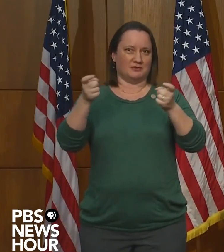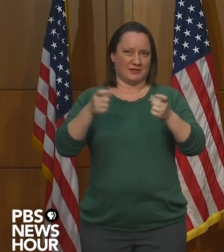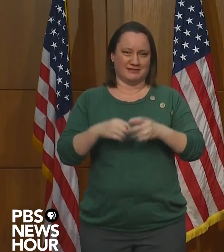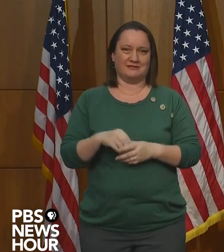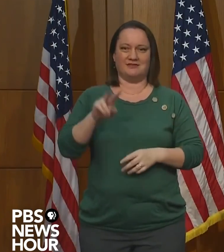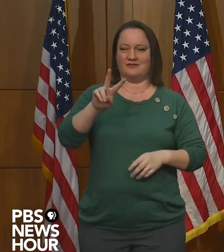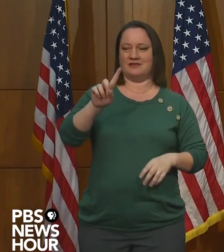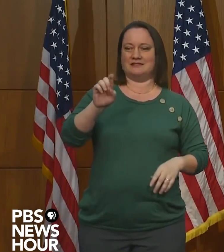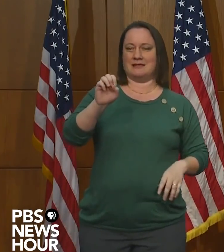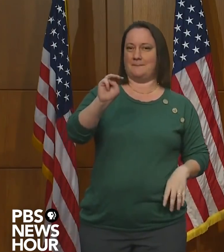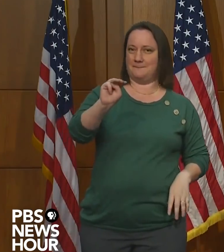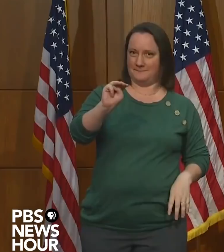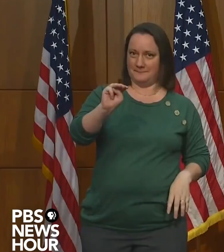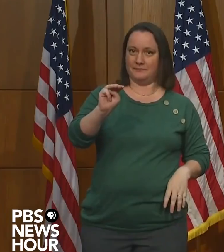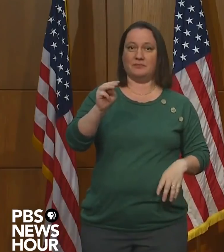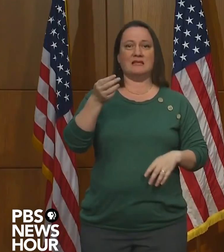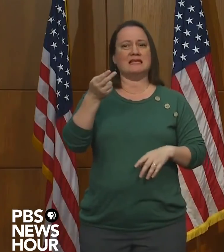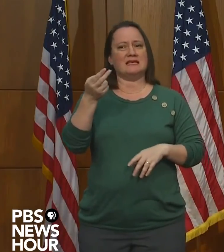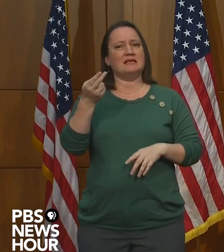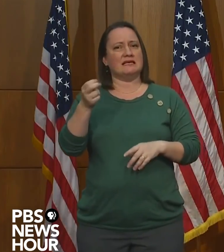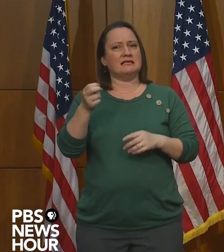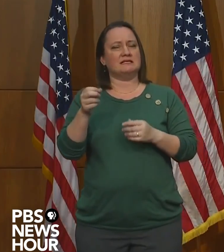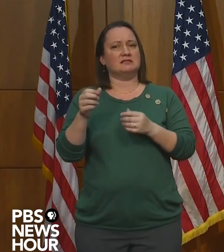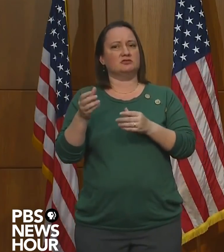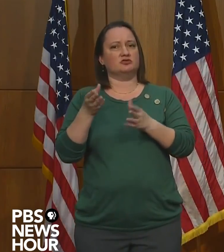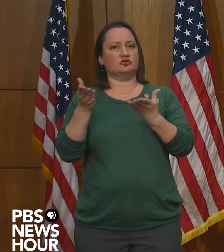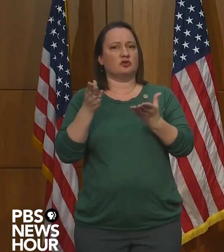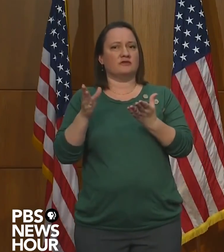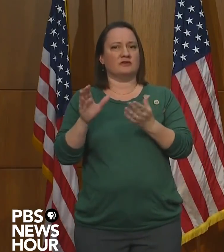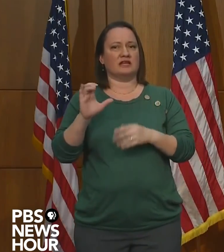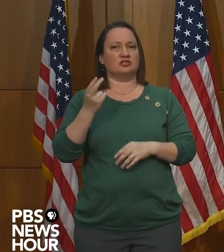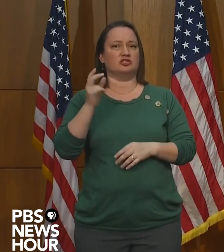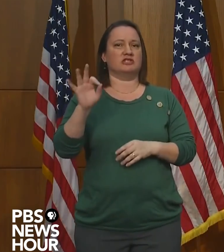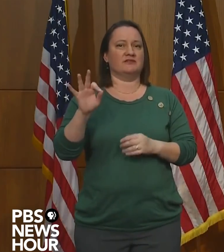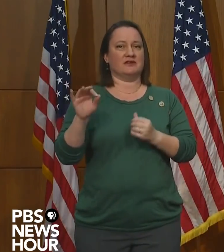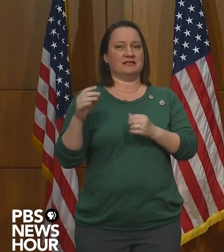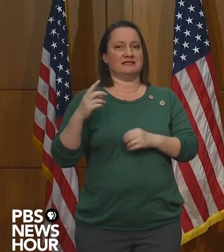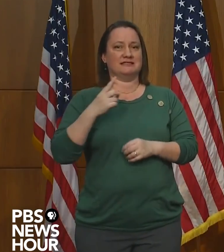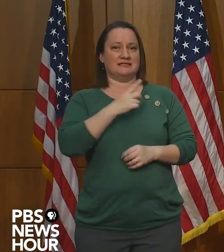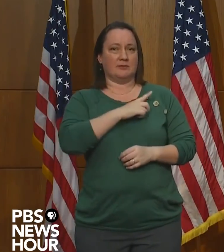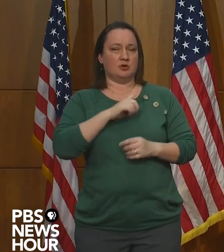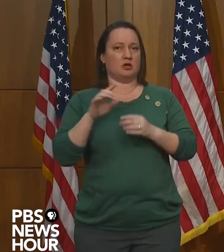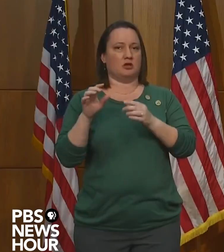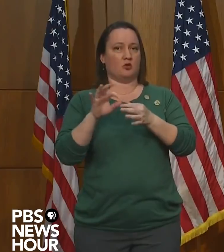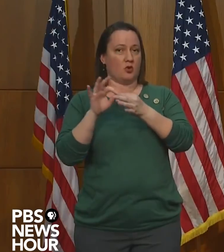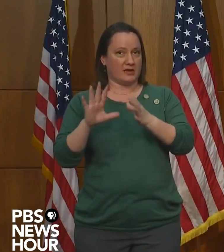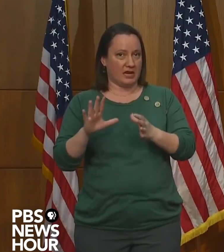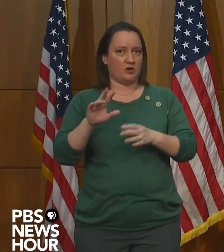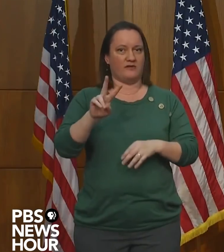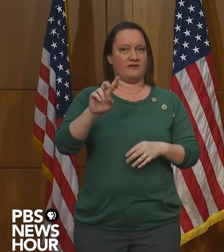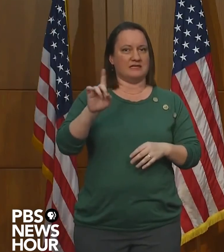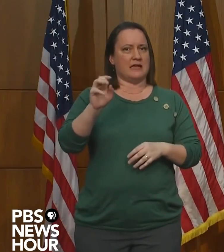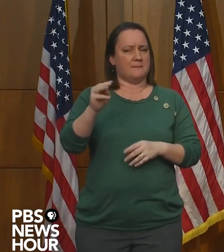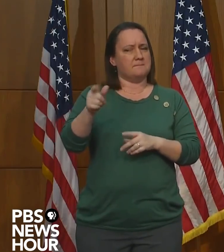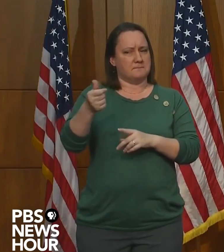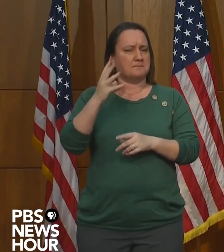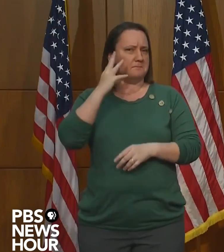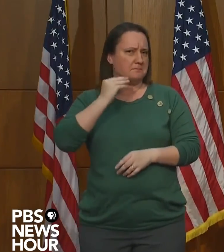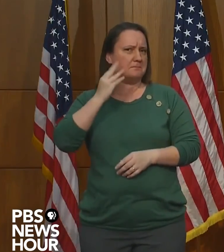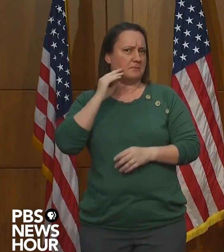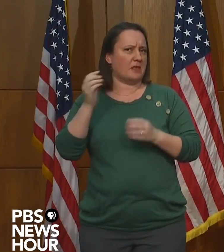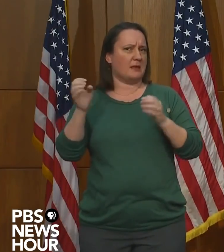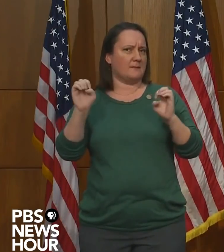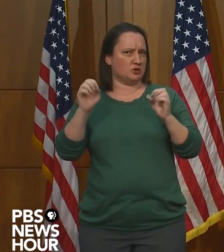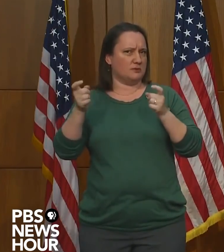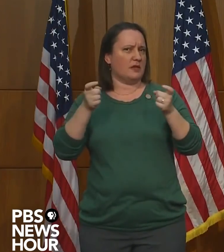deputy coordinator of V-DEM and has extensive experience in emergency management. He is also an